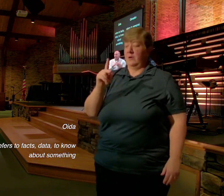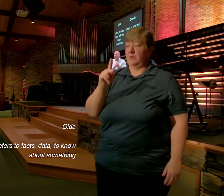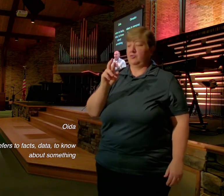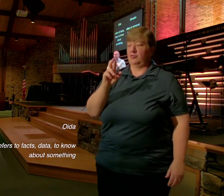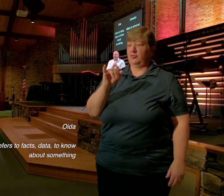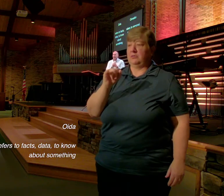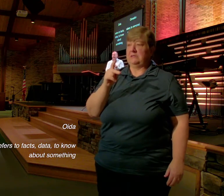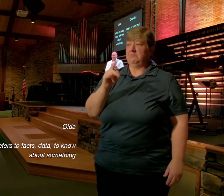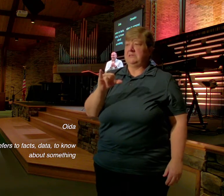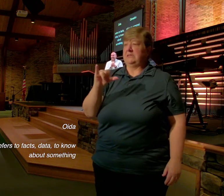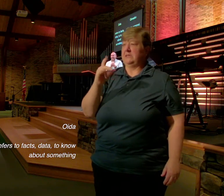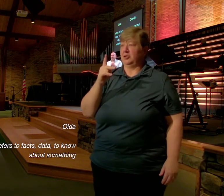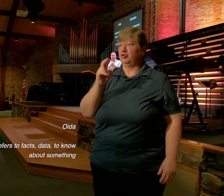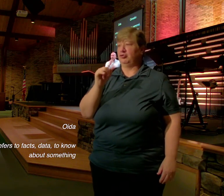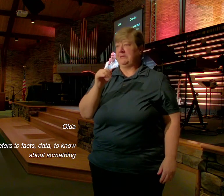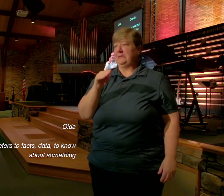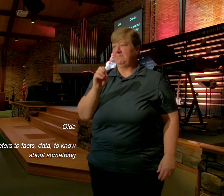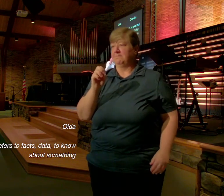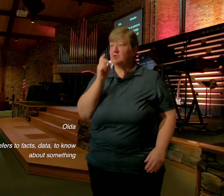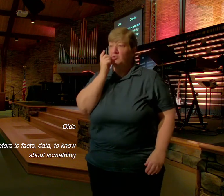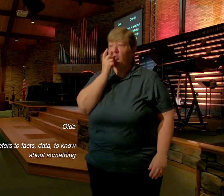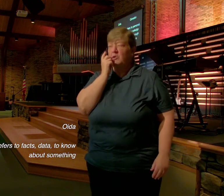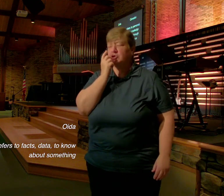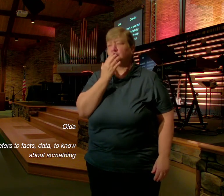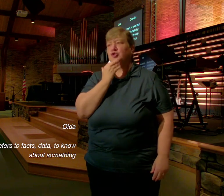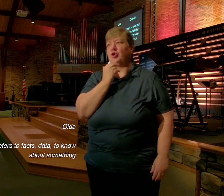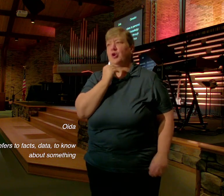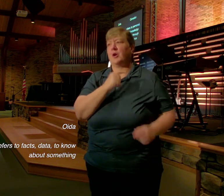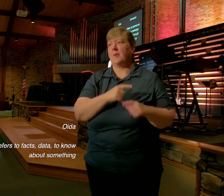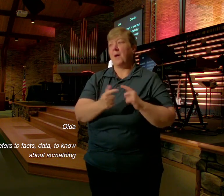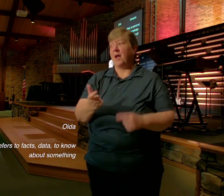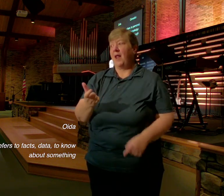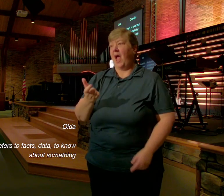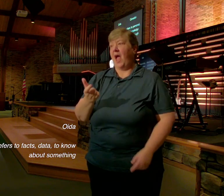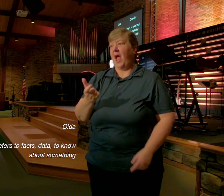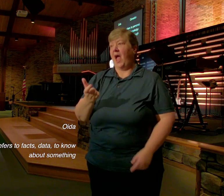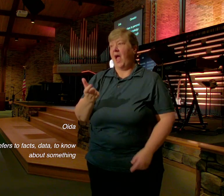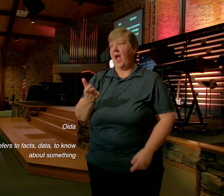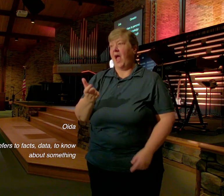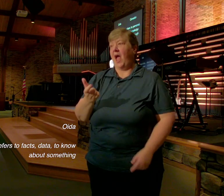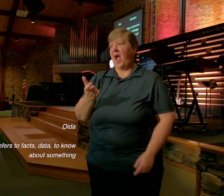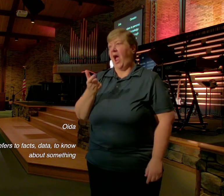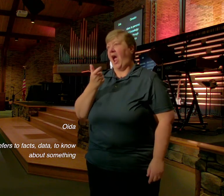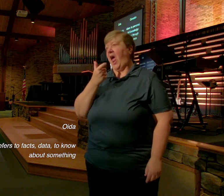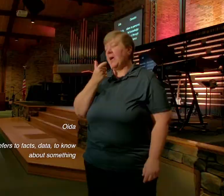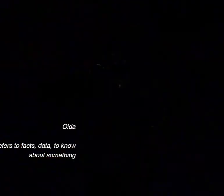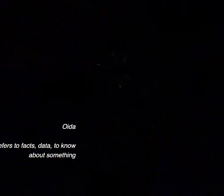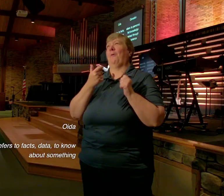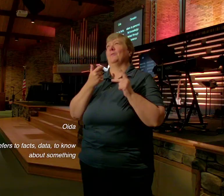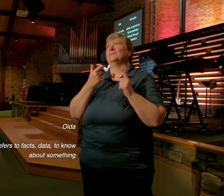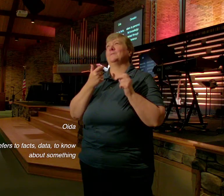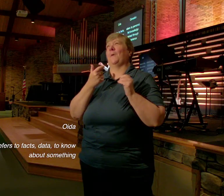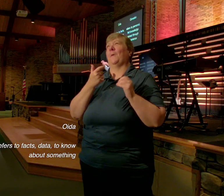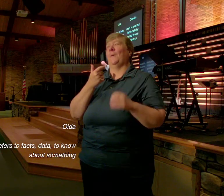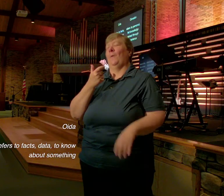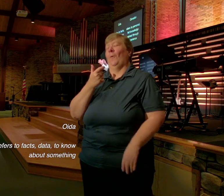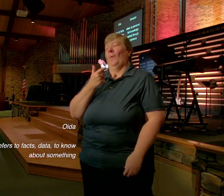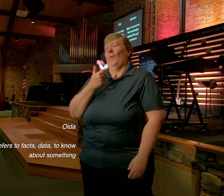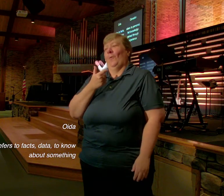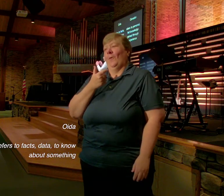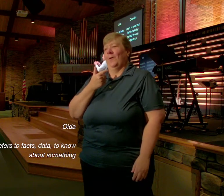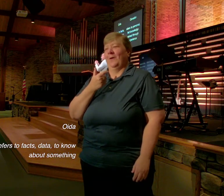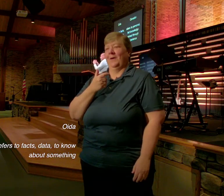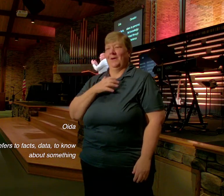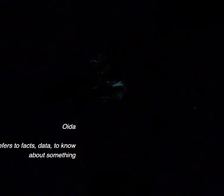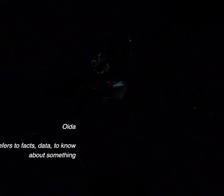But when I take A bite Of a Krispy Kreme Donut I genoska You see It's big difference I can know My wife has